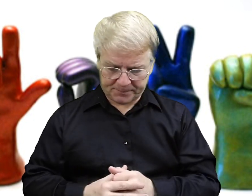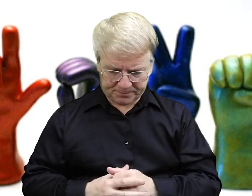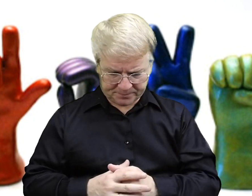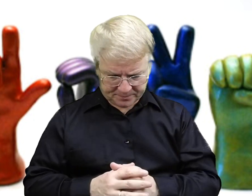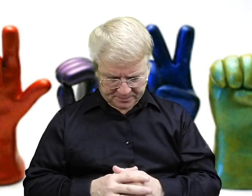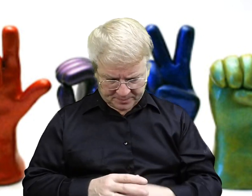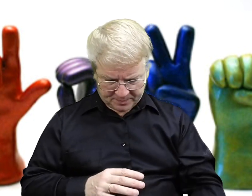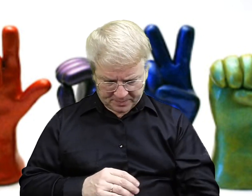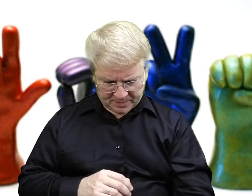interrupt.